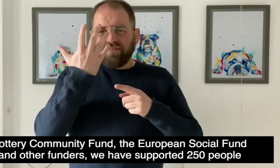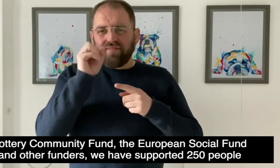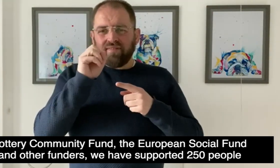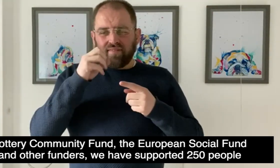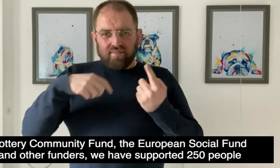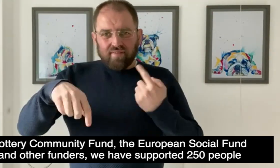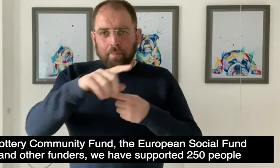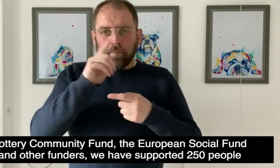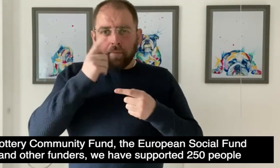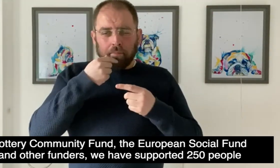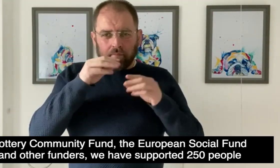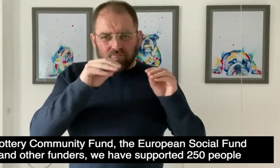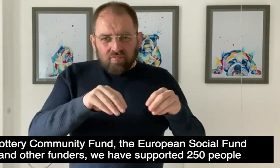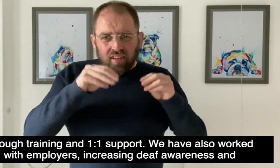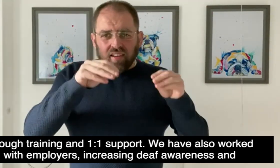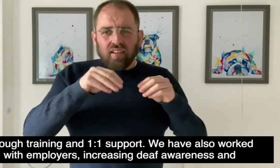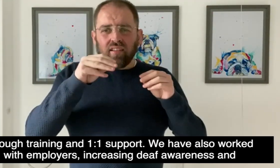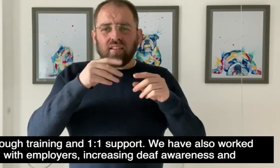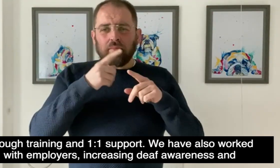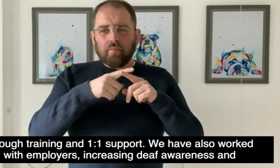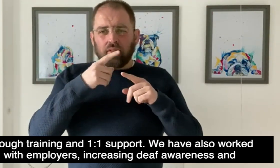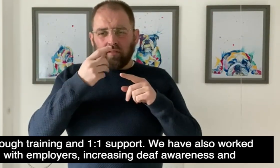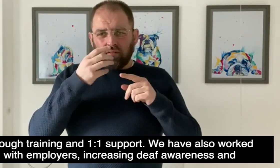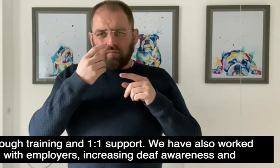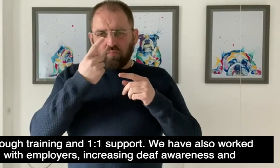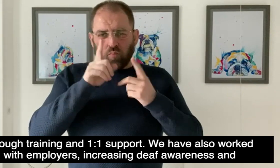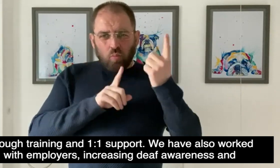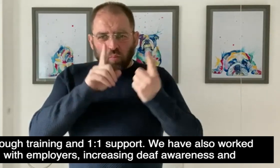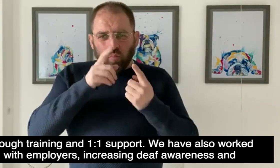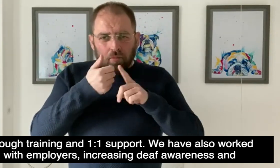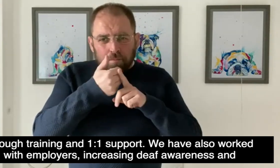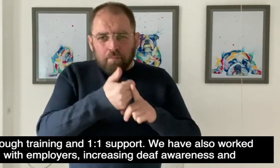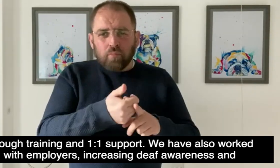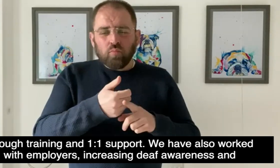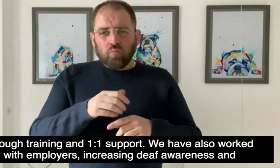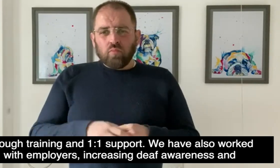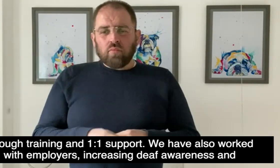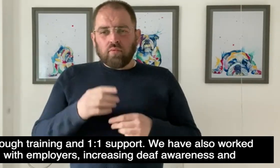250 people through training and one-to-one support.